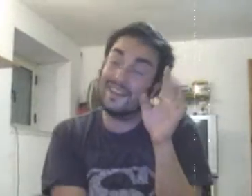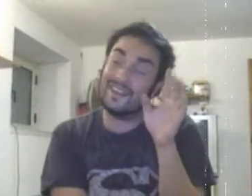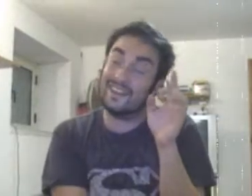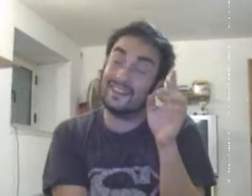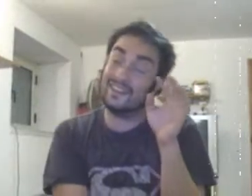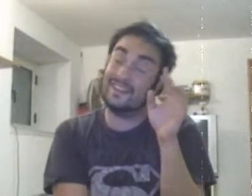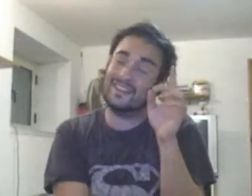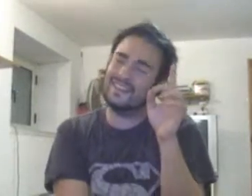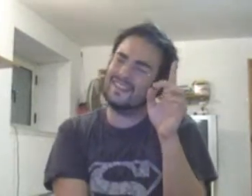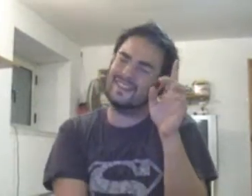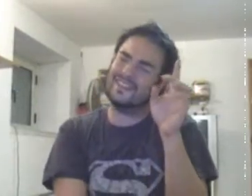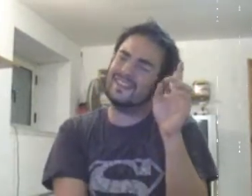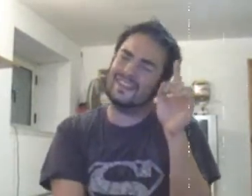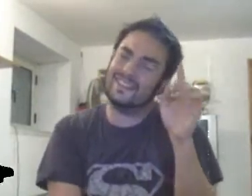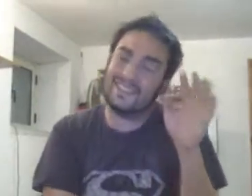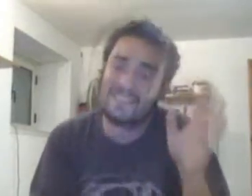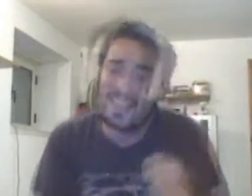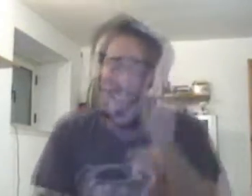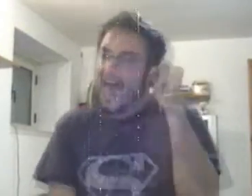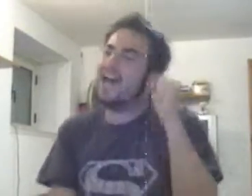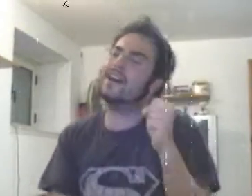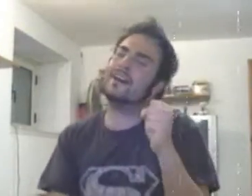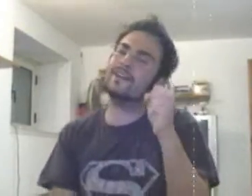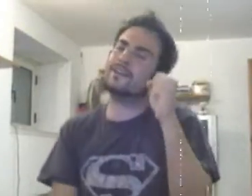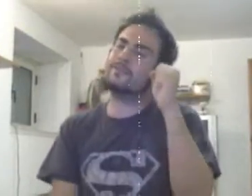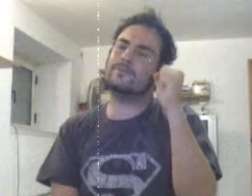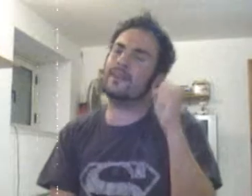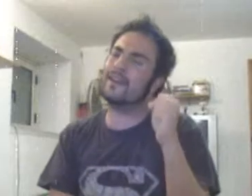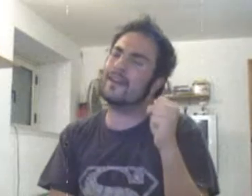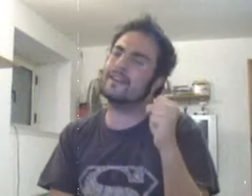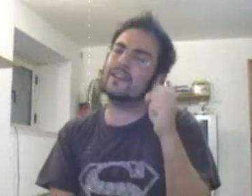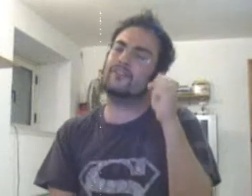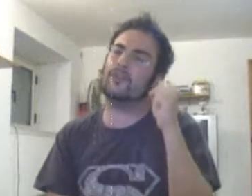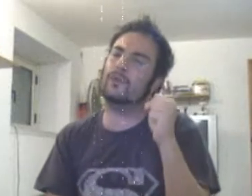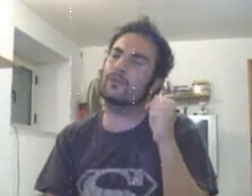do I am ready for